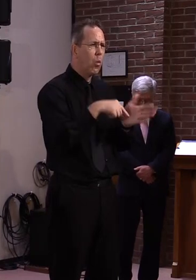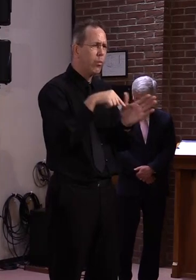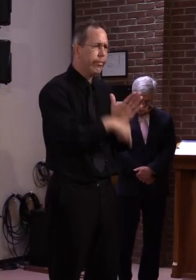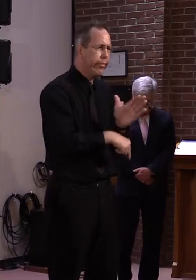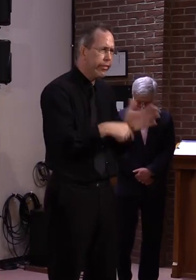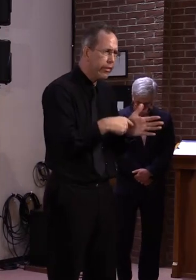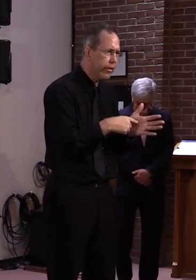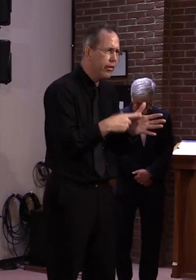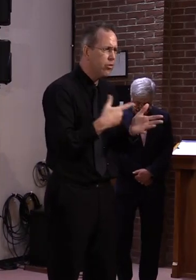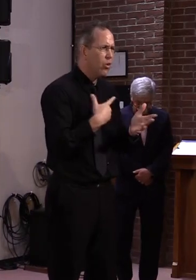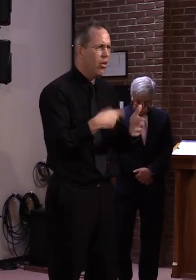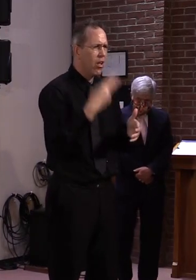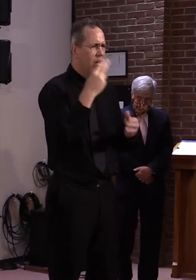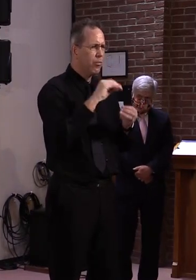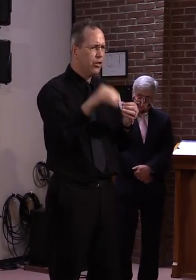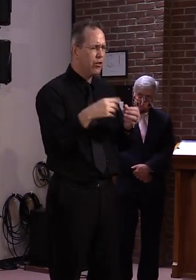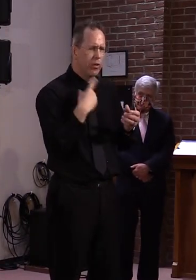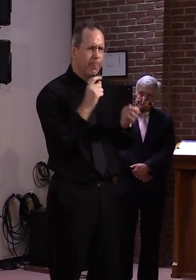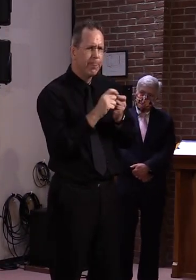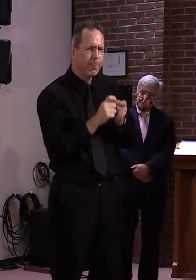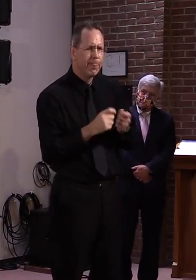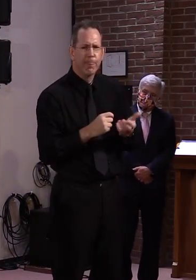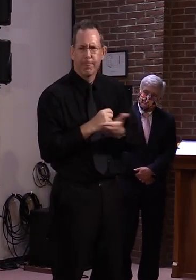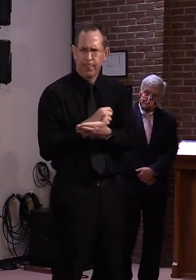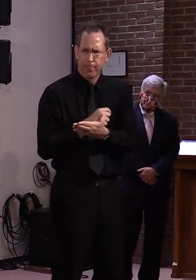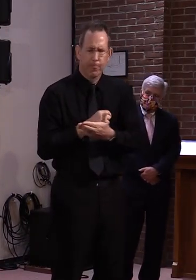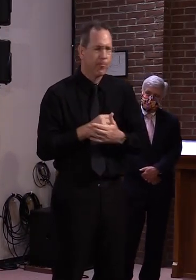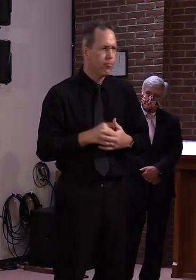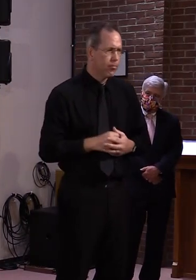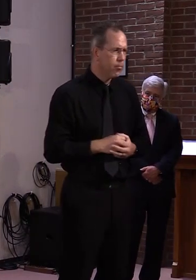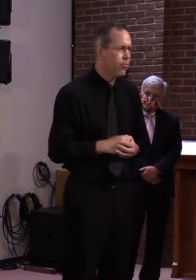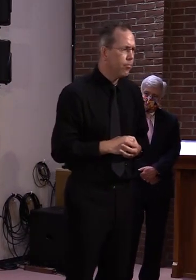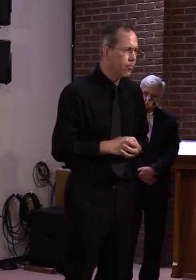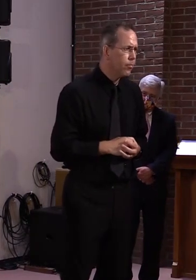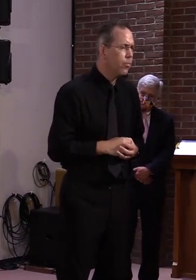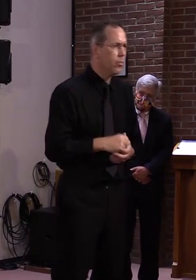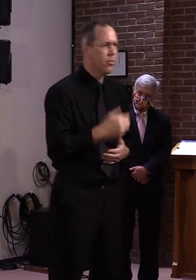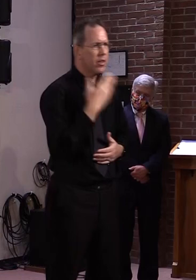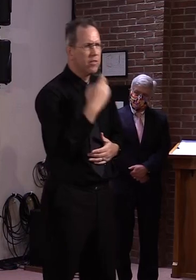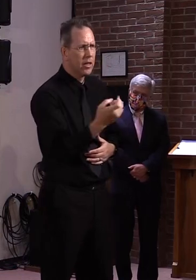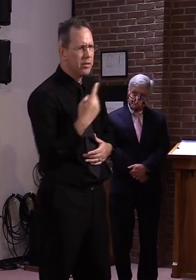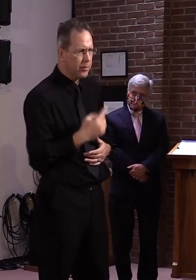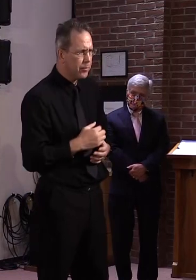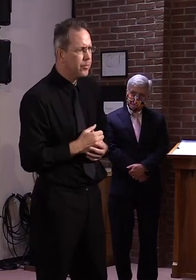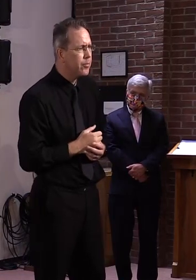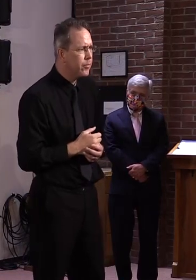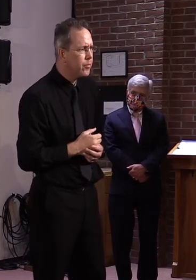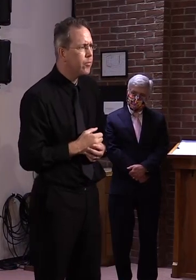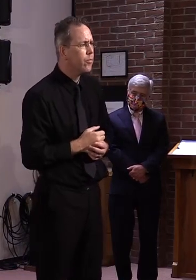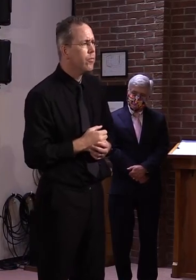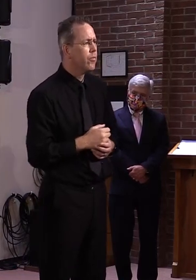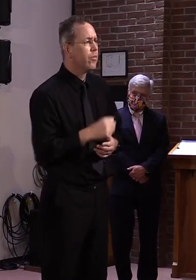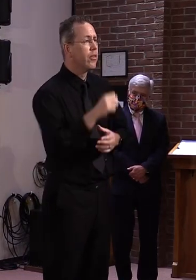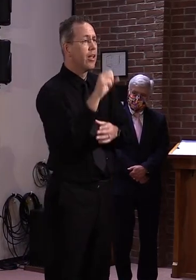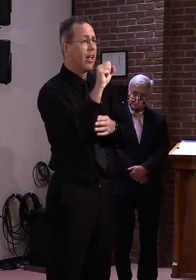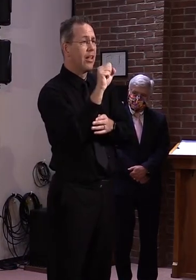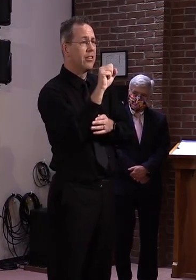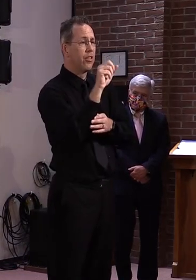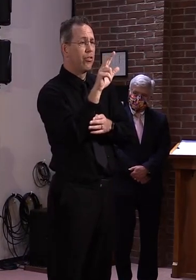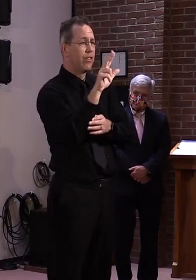Yes, uh, thanks for the question. So, um, S 350, uh, Act 115,